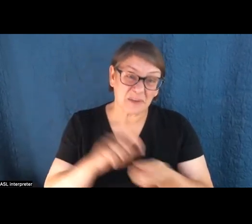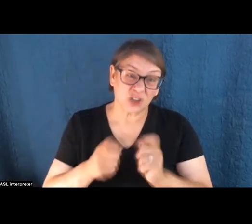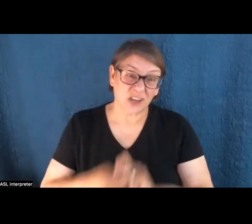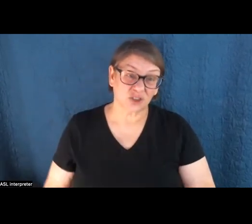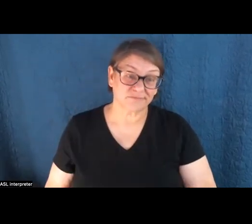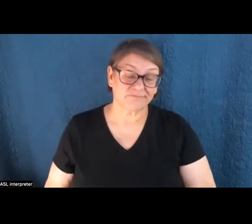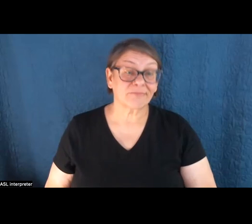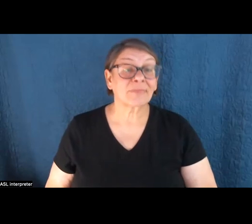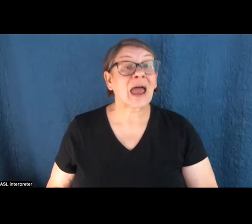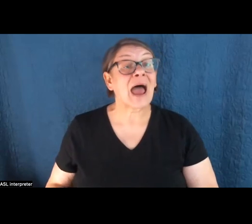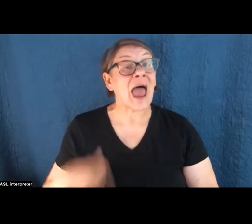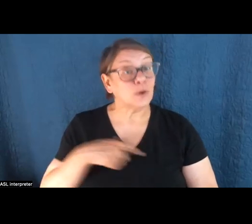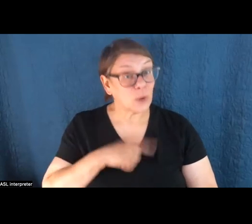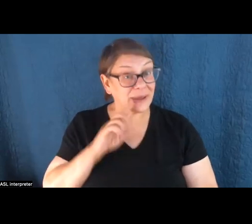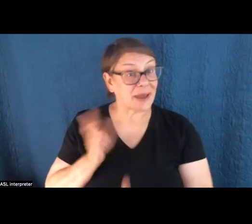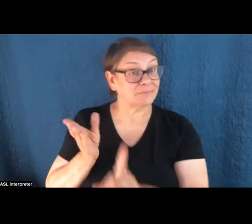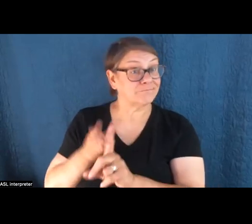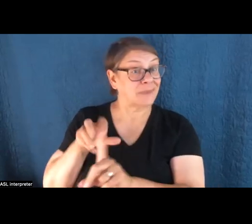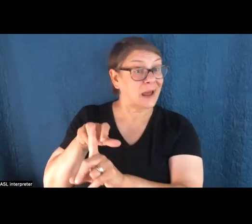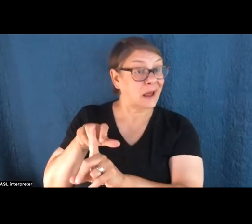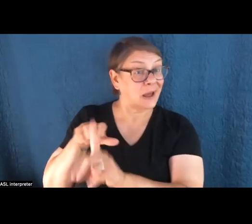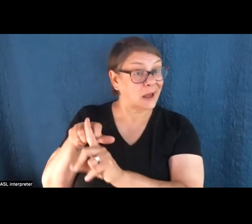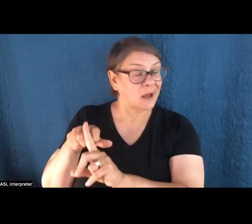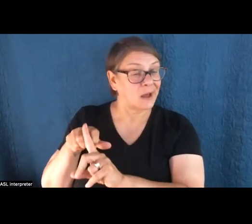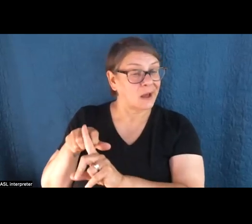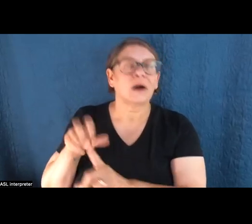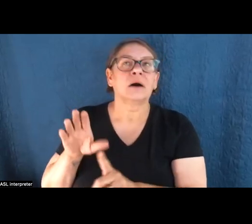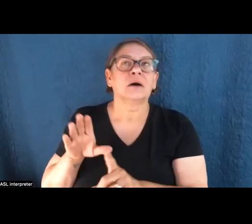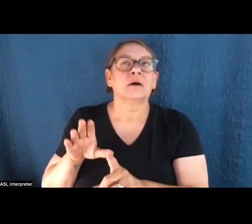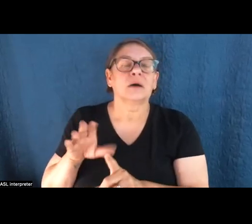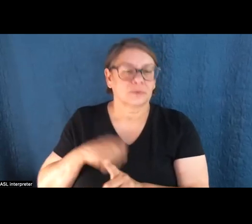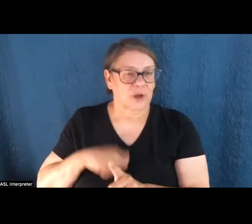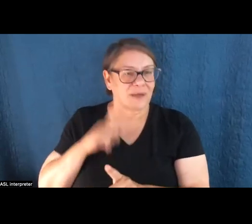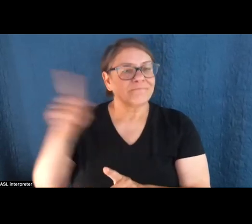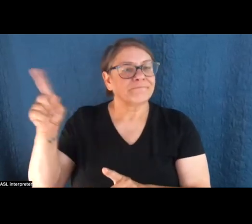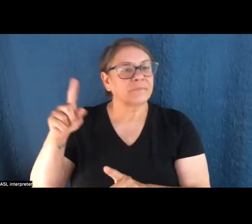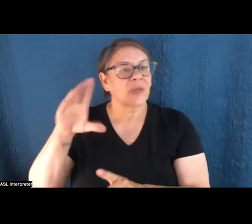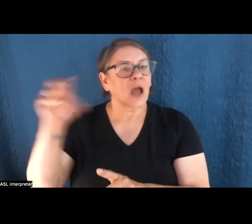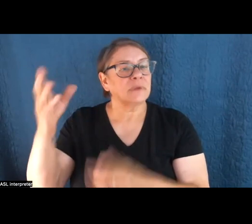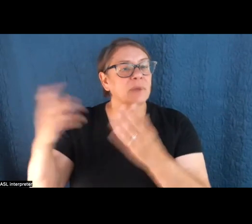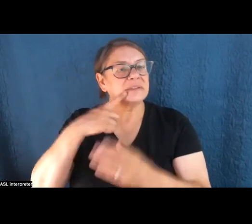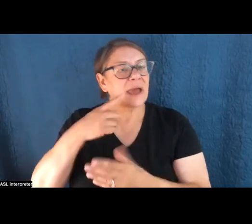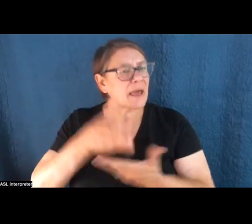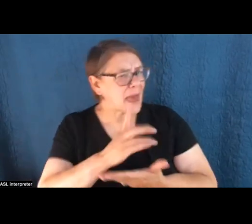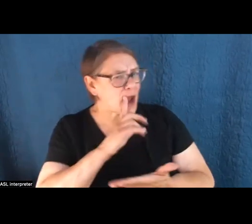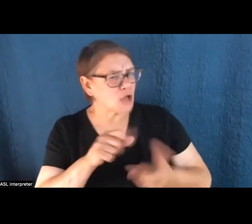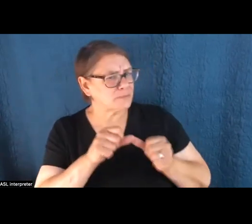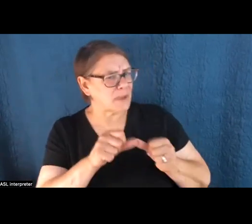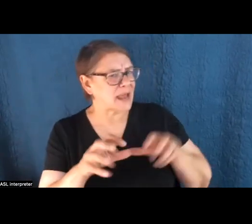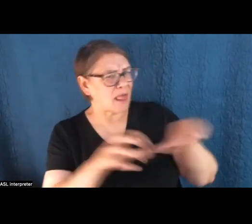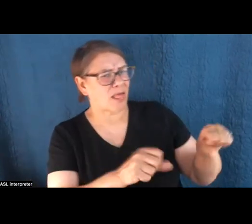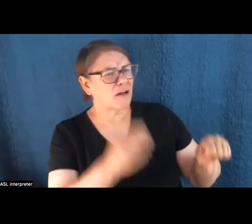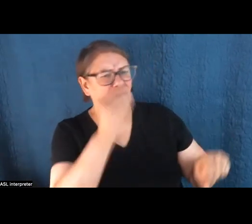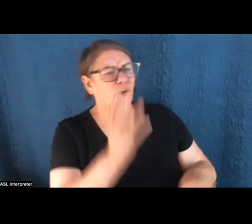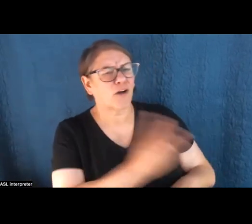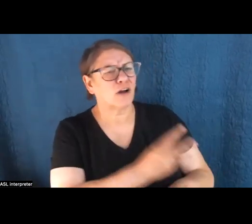you get big utility companies and energy companies arguing that, you know, the only way to solve climate change is let them maintain their monopolies and forget about rooftop